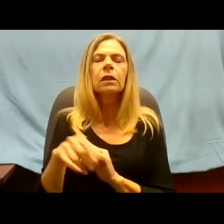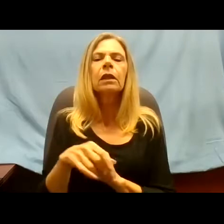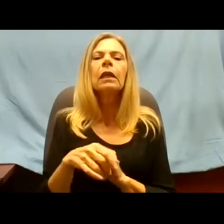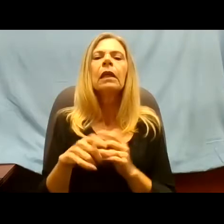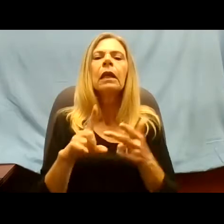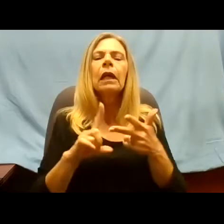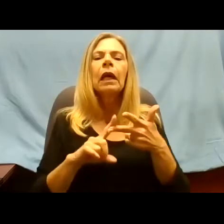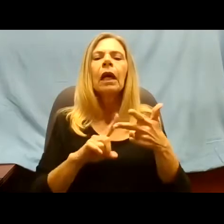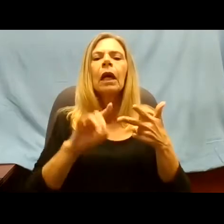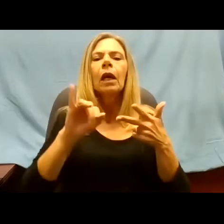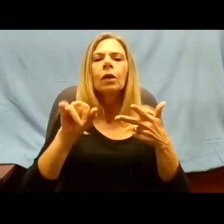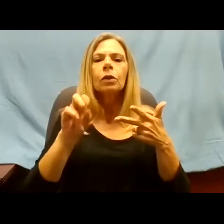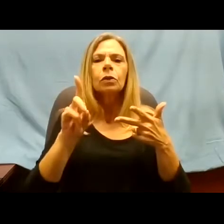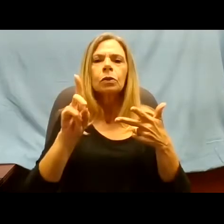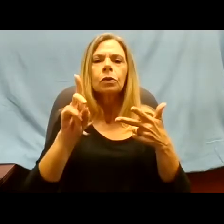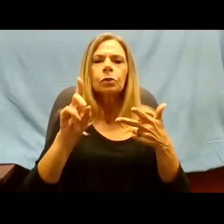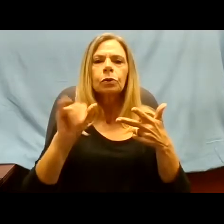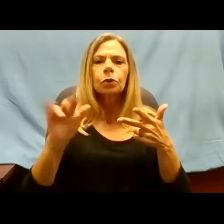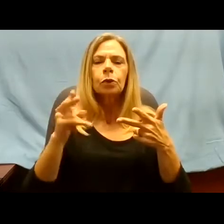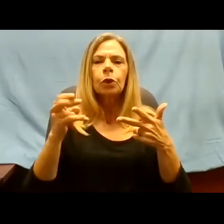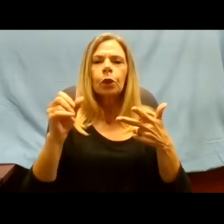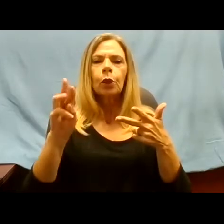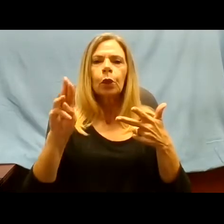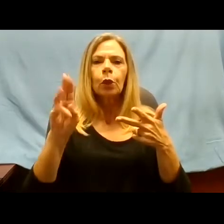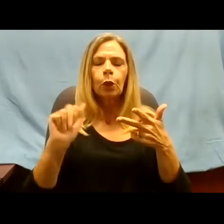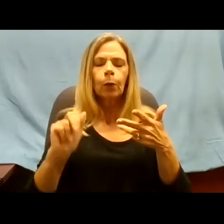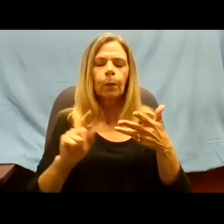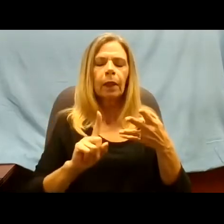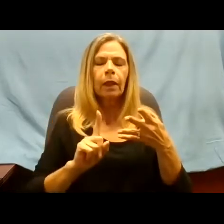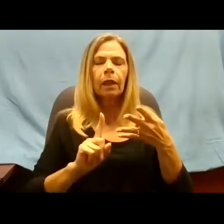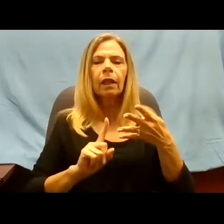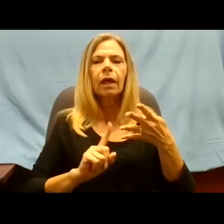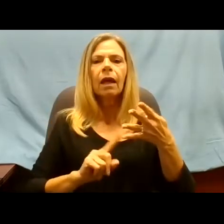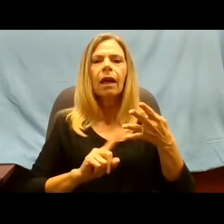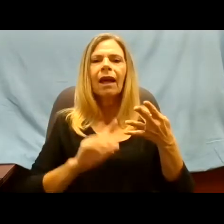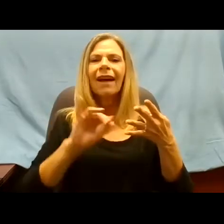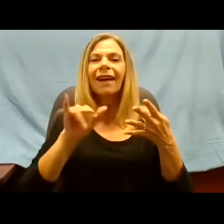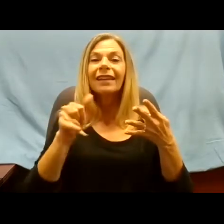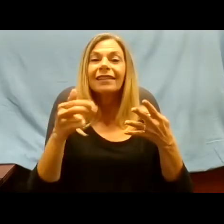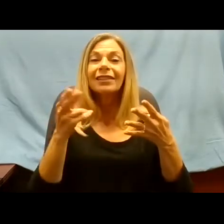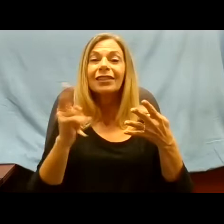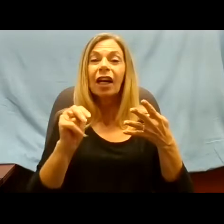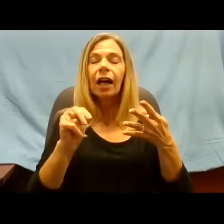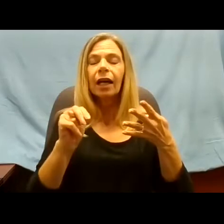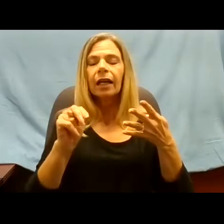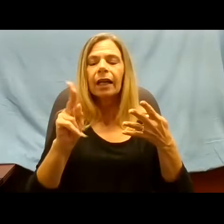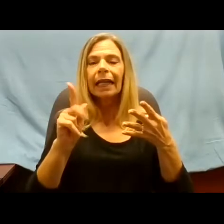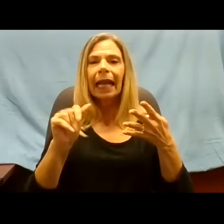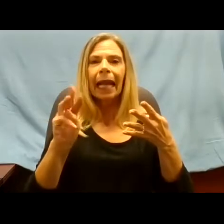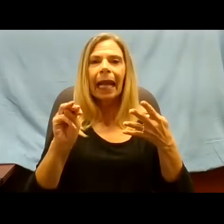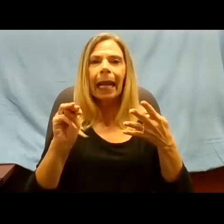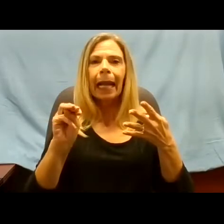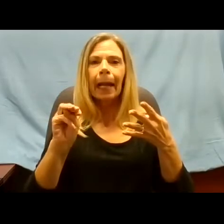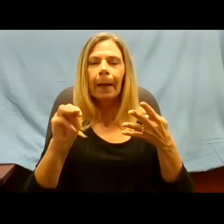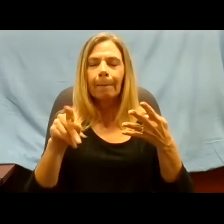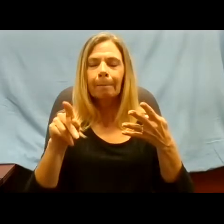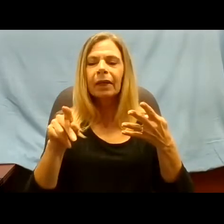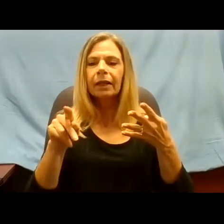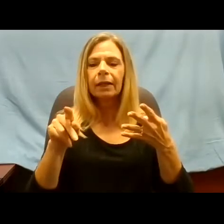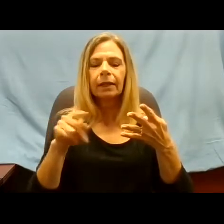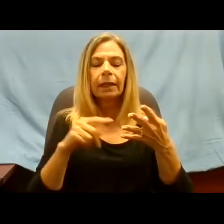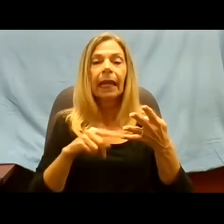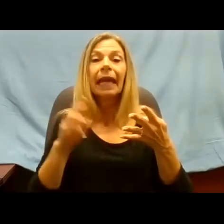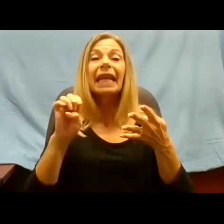Judy. John Kemp. Evan Kemp, who was the chair of the